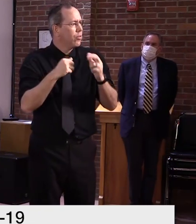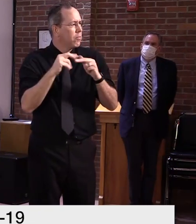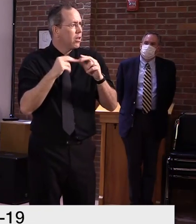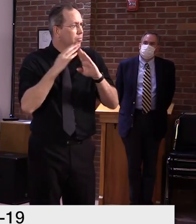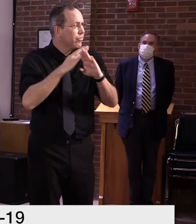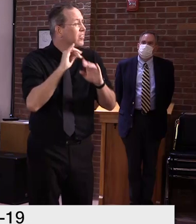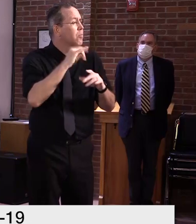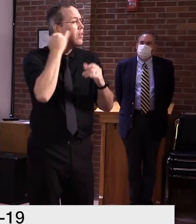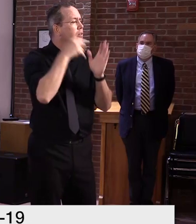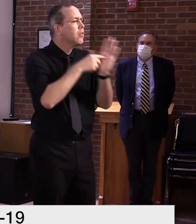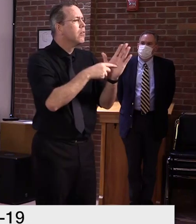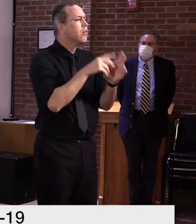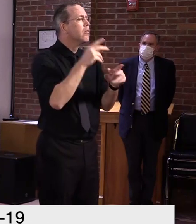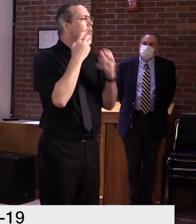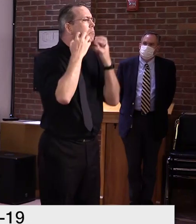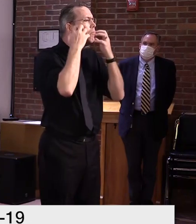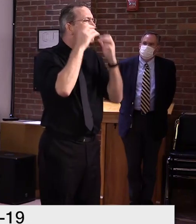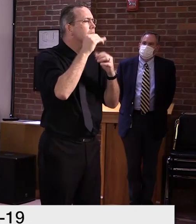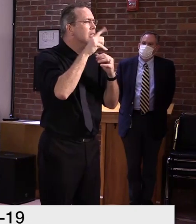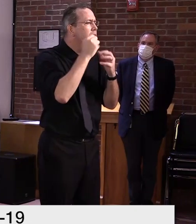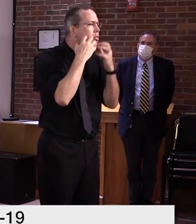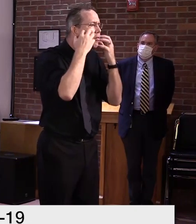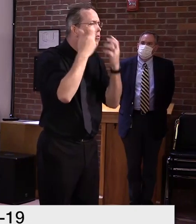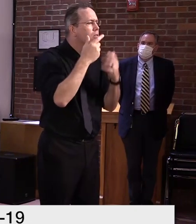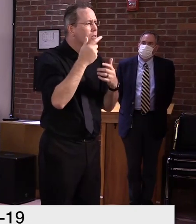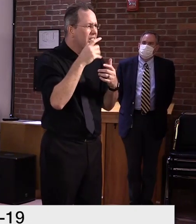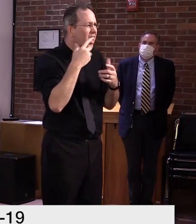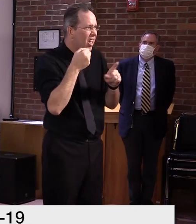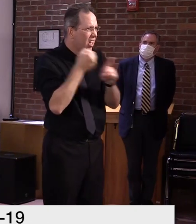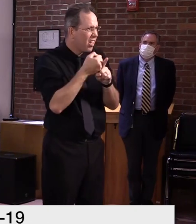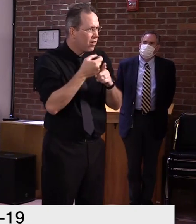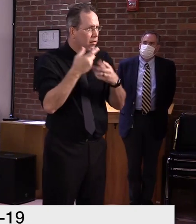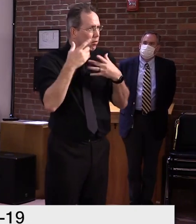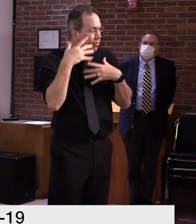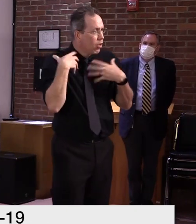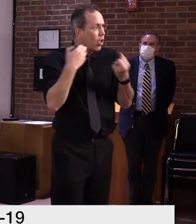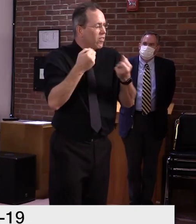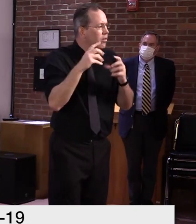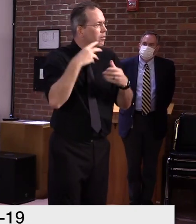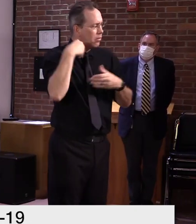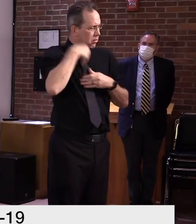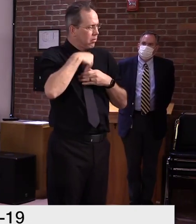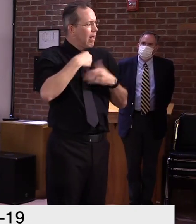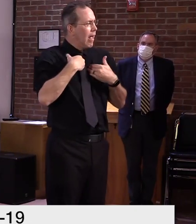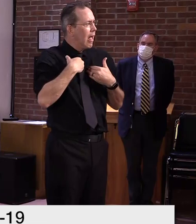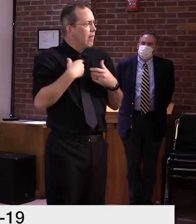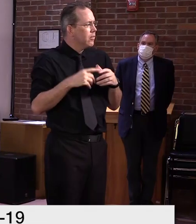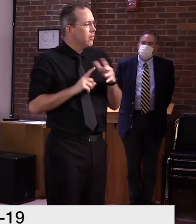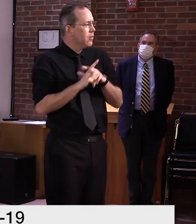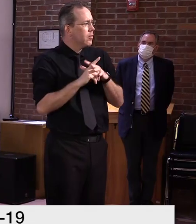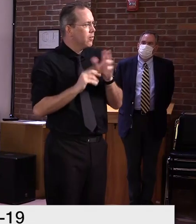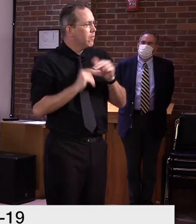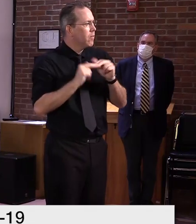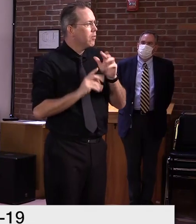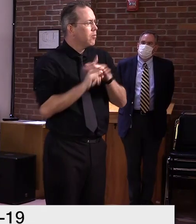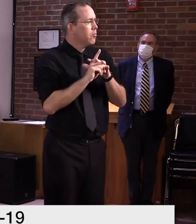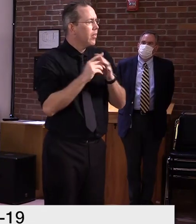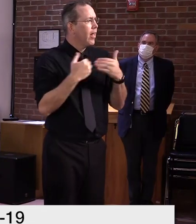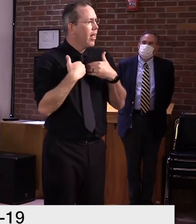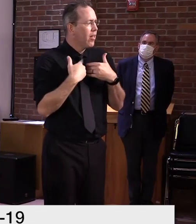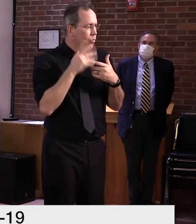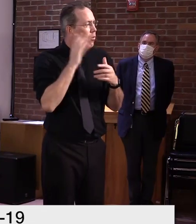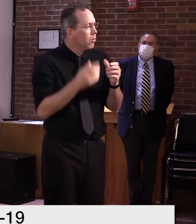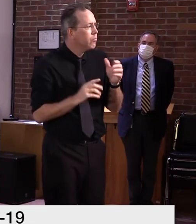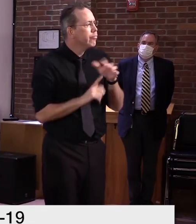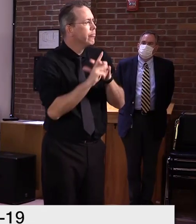time, lifetime likely and protect against future infection. Uh, with other diseases like influenza,